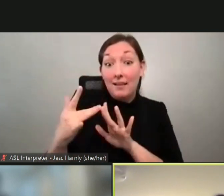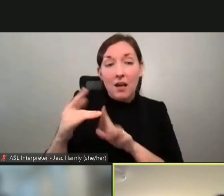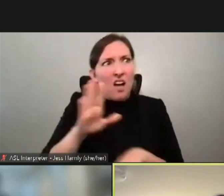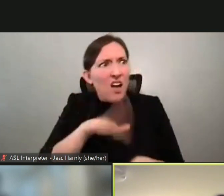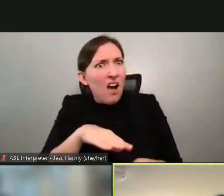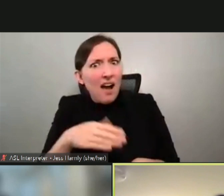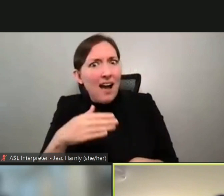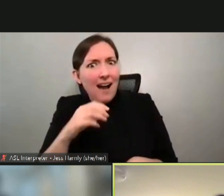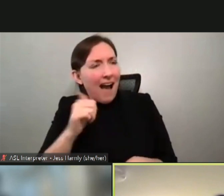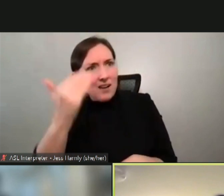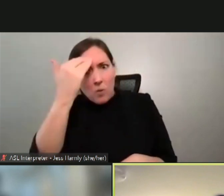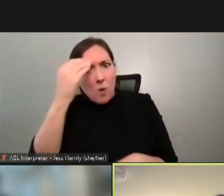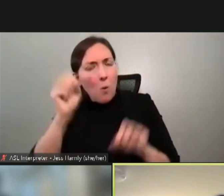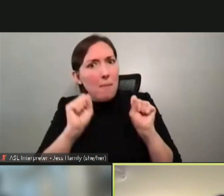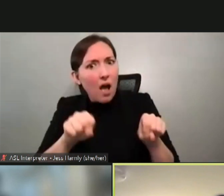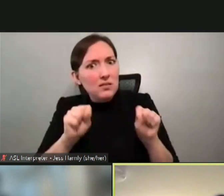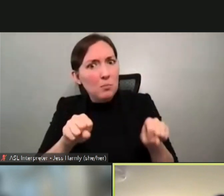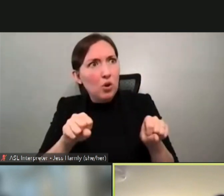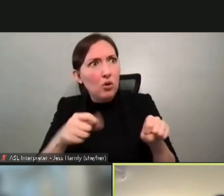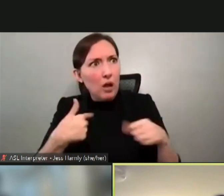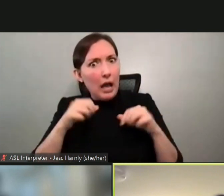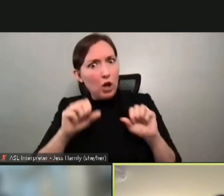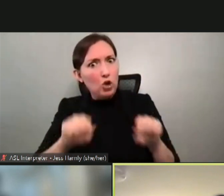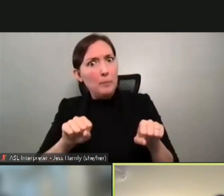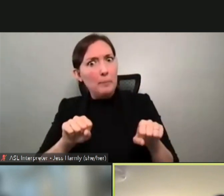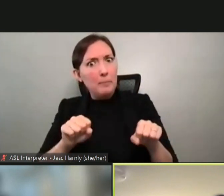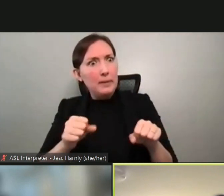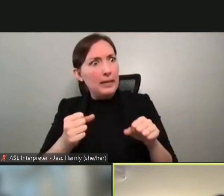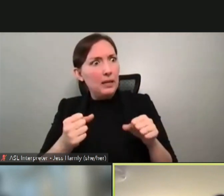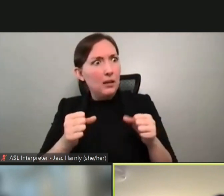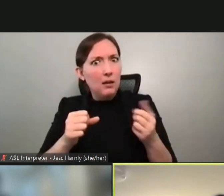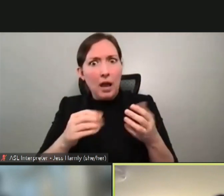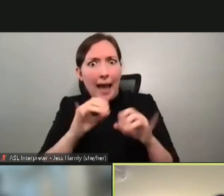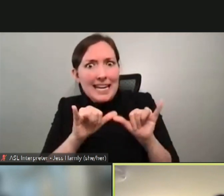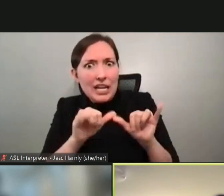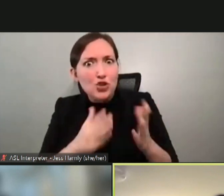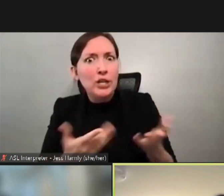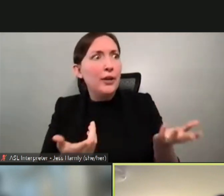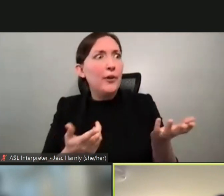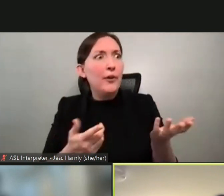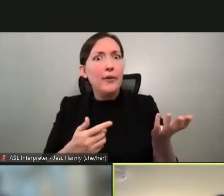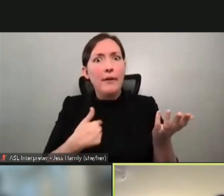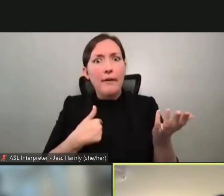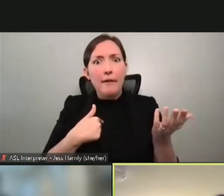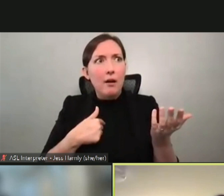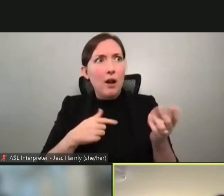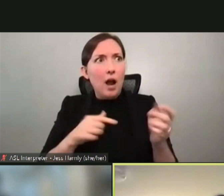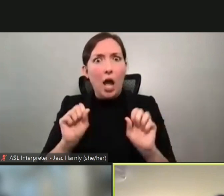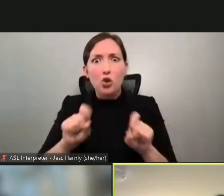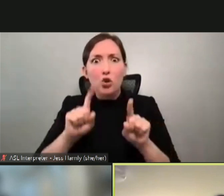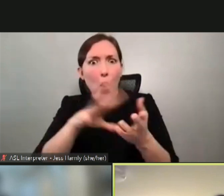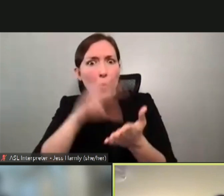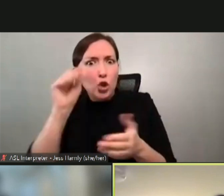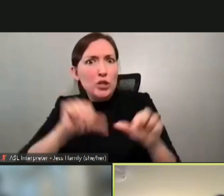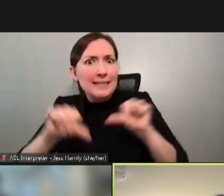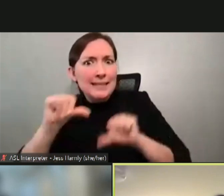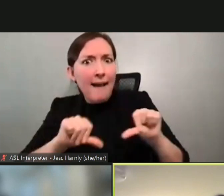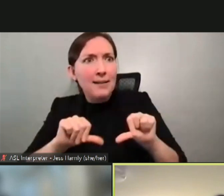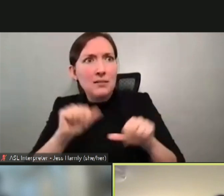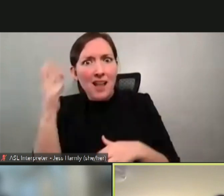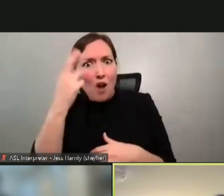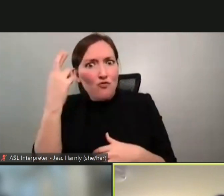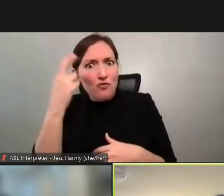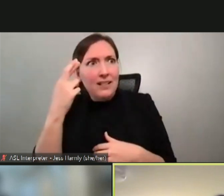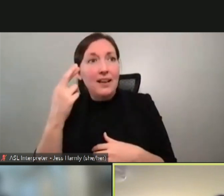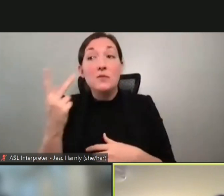know it was possible to actually be like a soft engineer. didn't know it was possible for me to, to go and learn sciences. And we have been